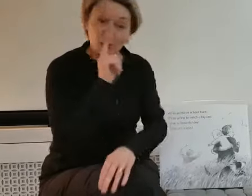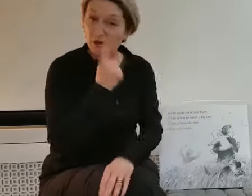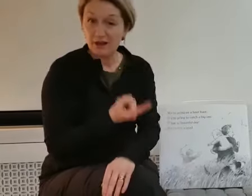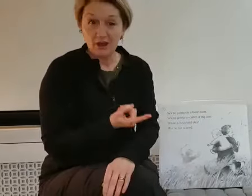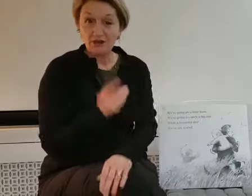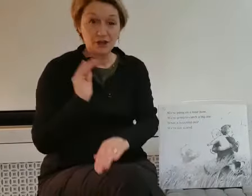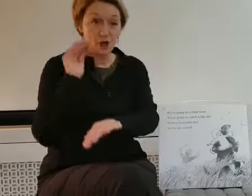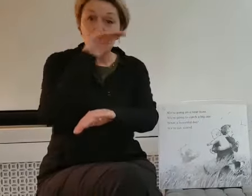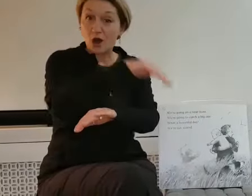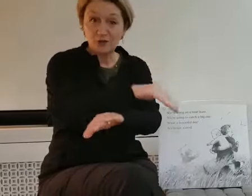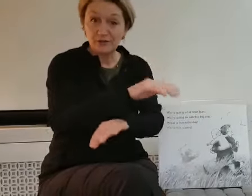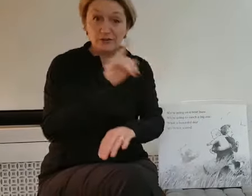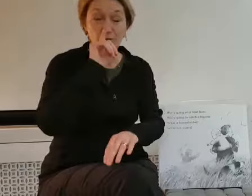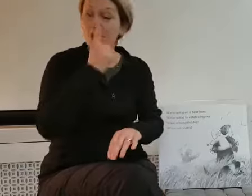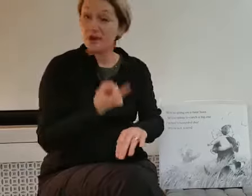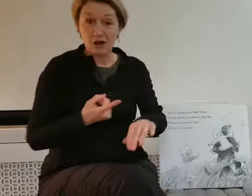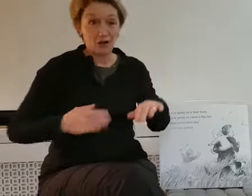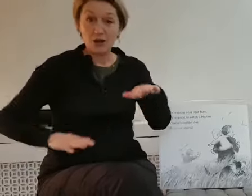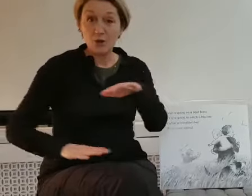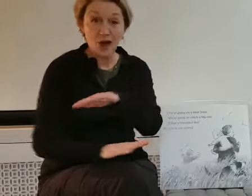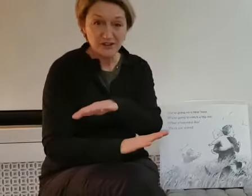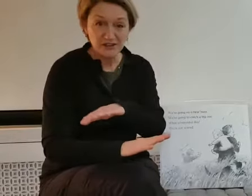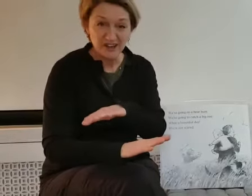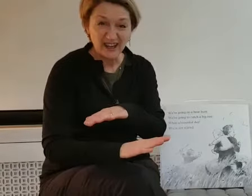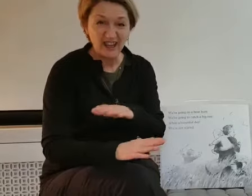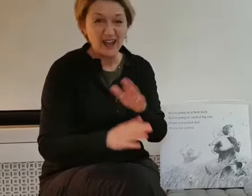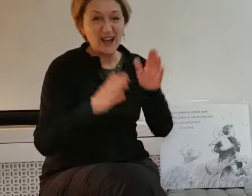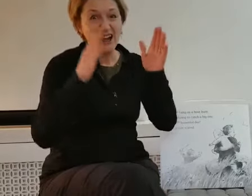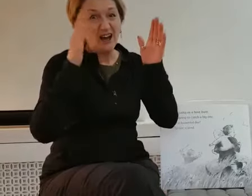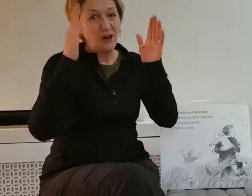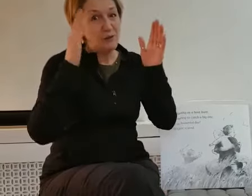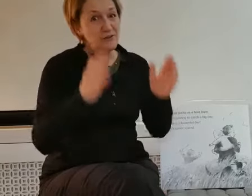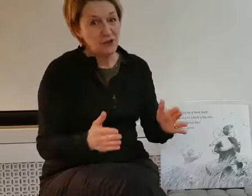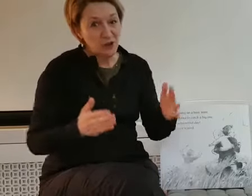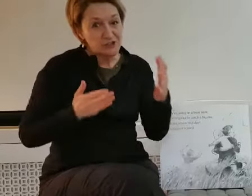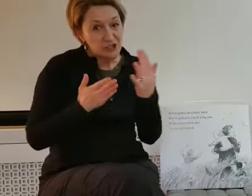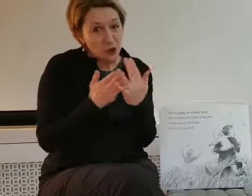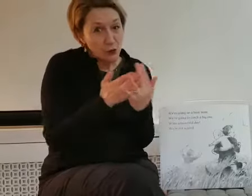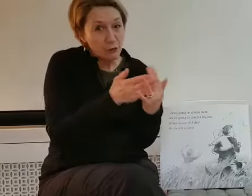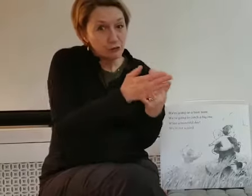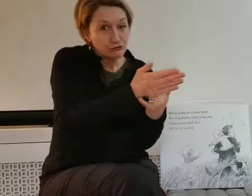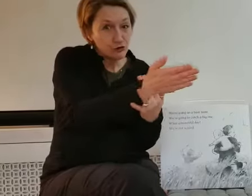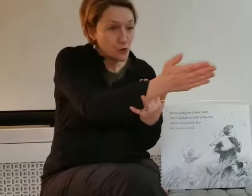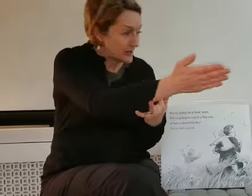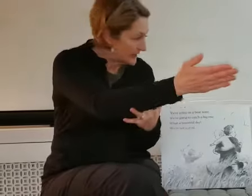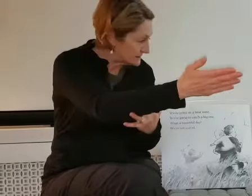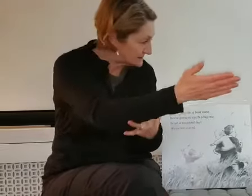We can't go over it. We can't go under it. We've got to go through it.